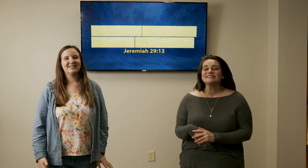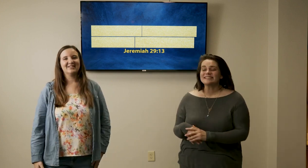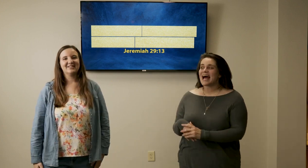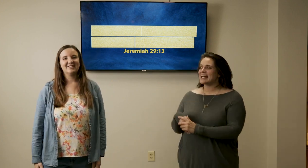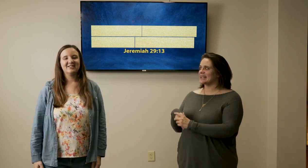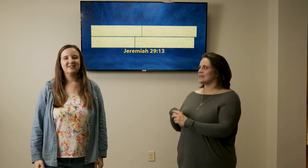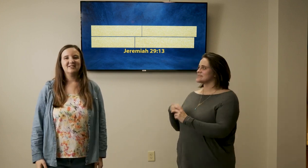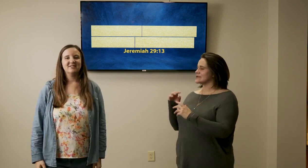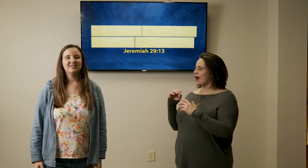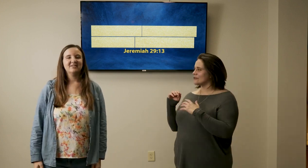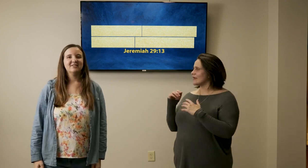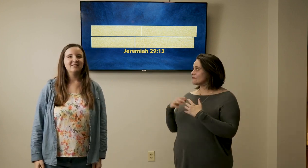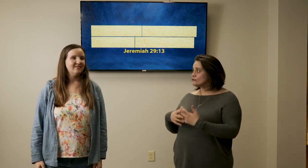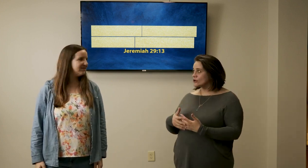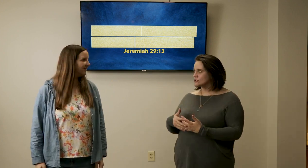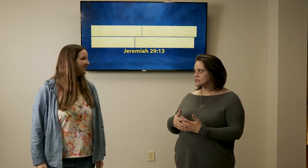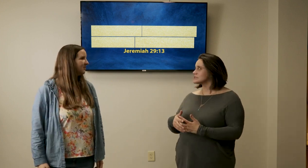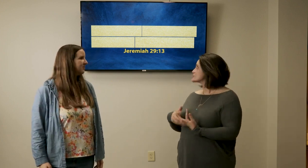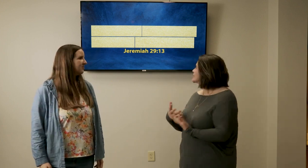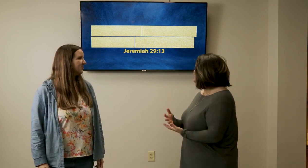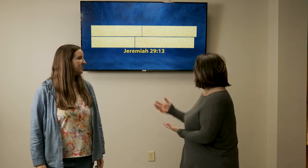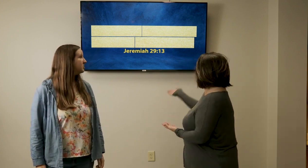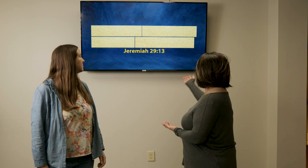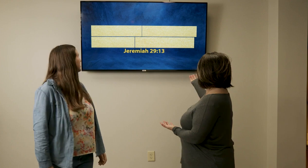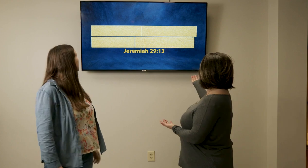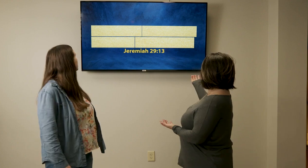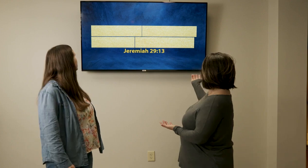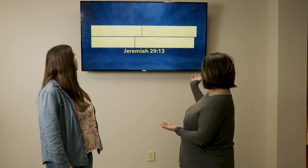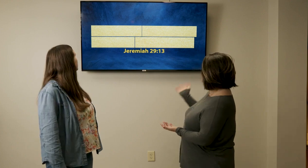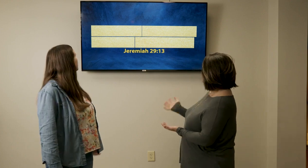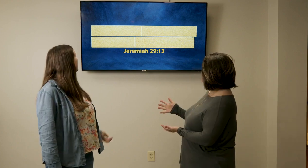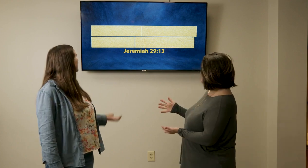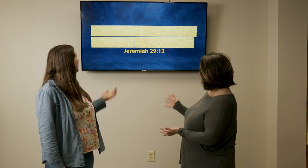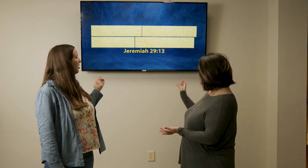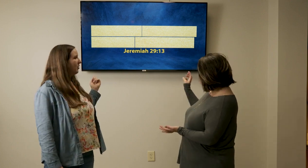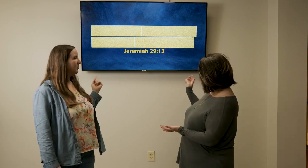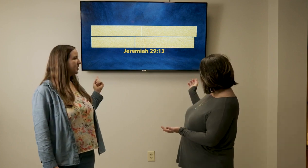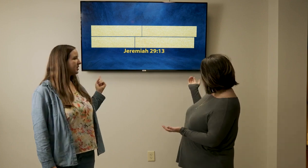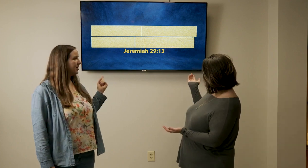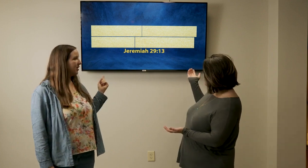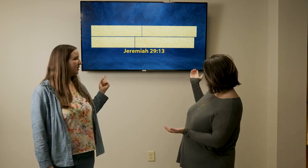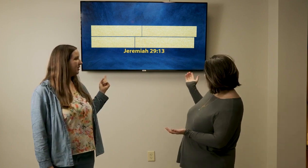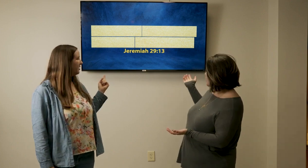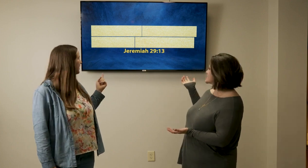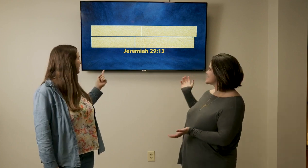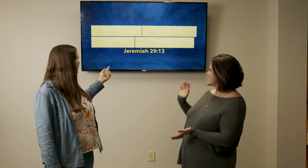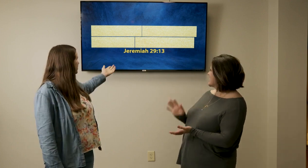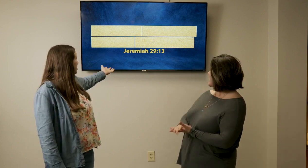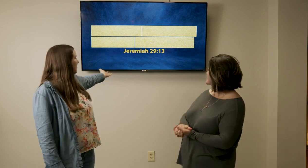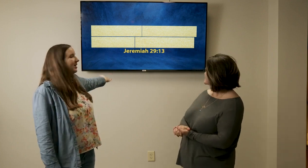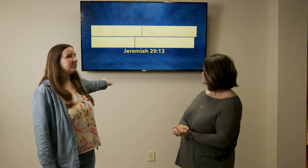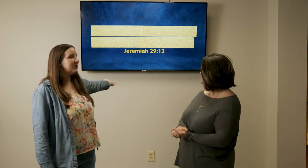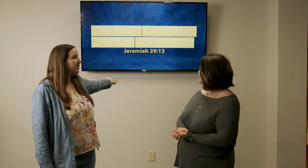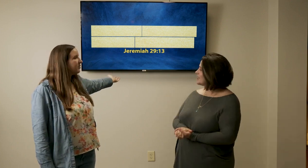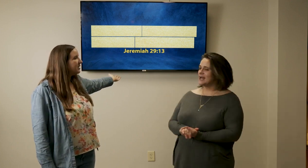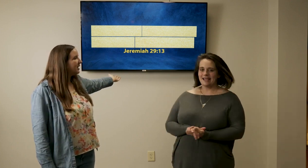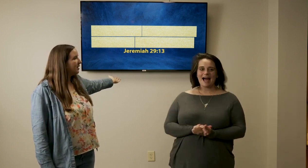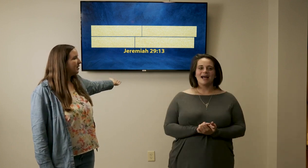instead is if you notice on the screen all the words are taken away all the words are gone bars separate Jeremiah 29 13 yeah